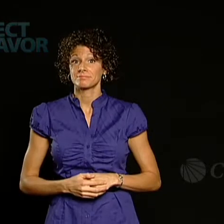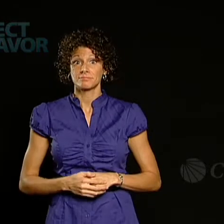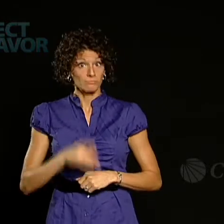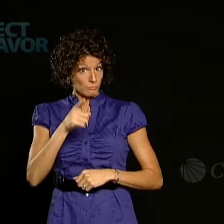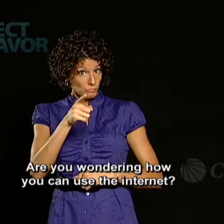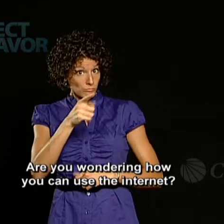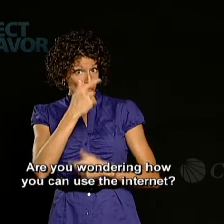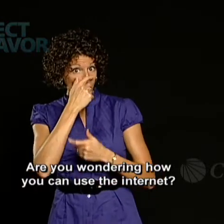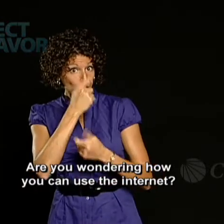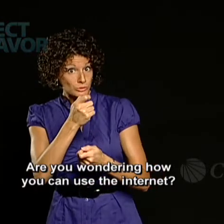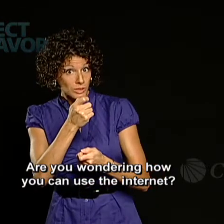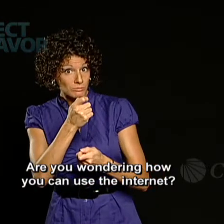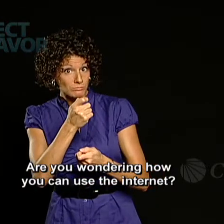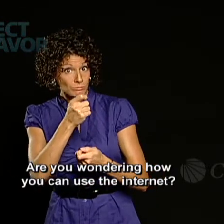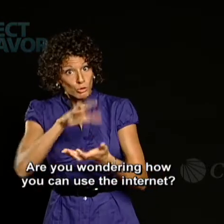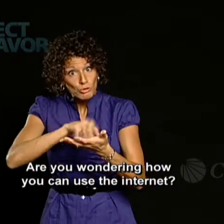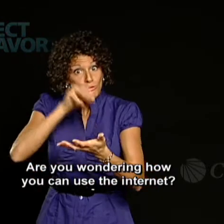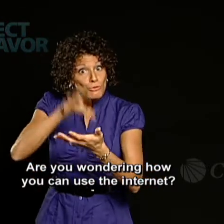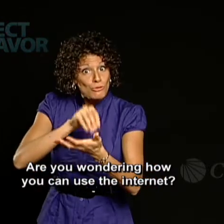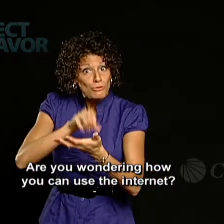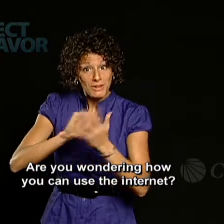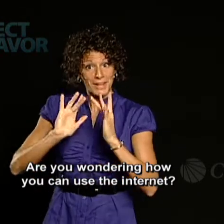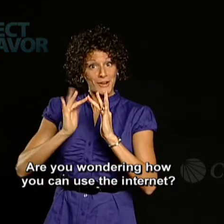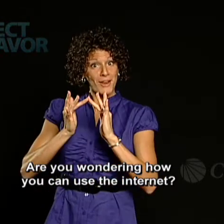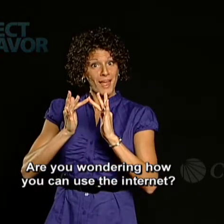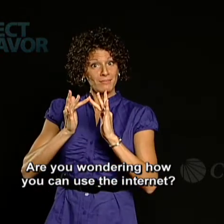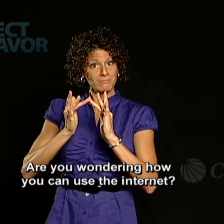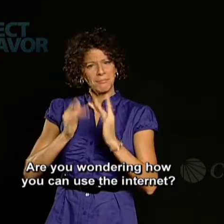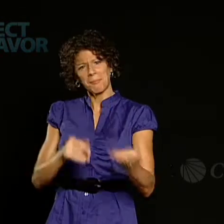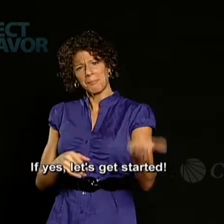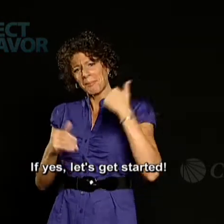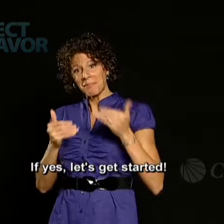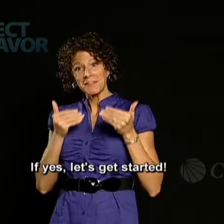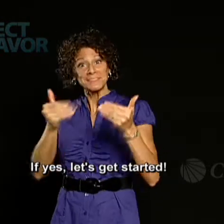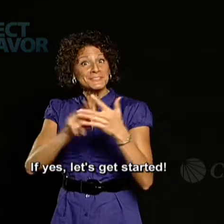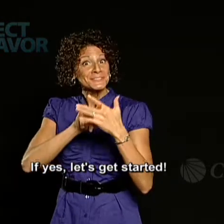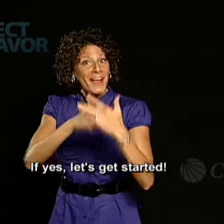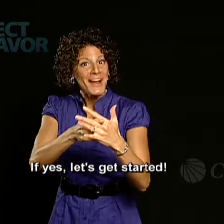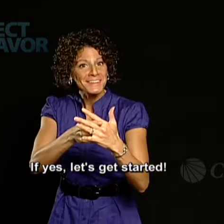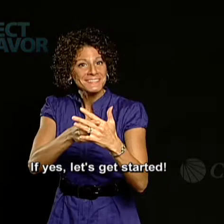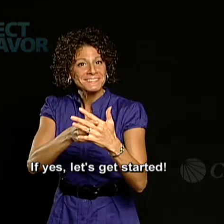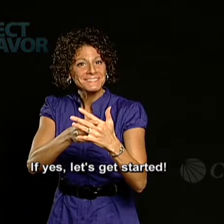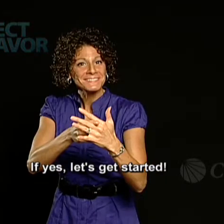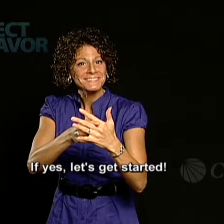Are you wondering how you can use the Internet? If yes, let's get started!